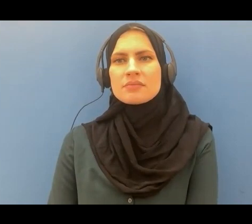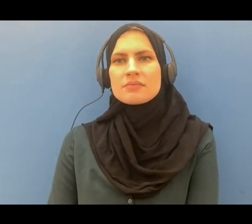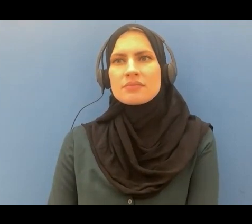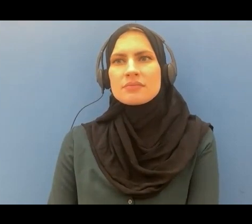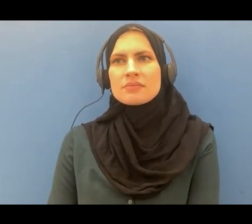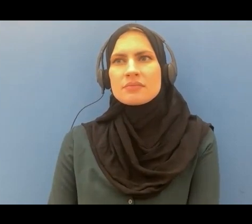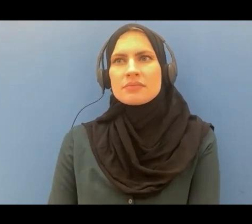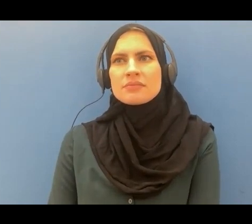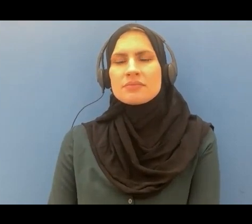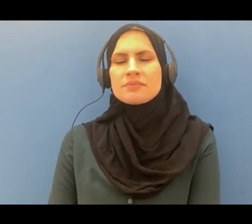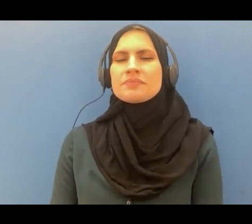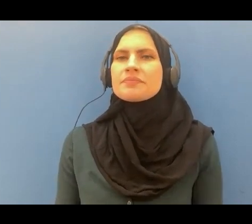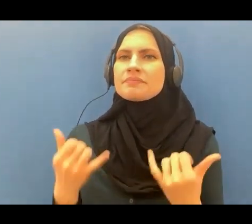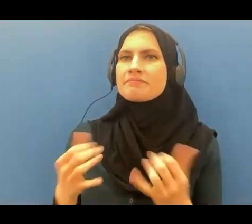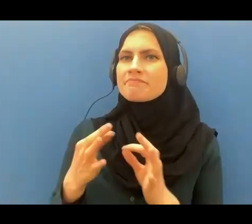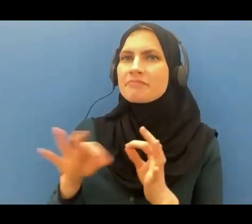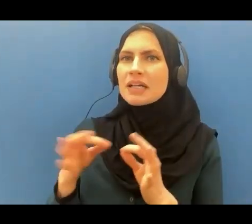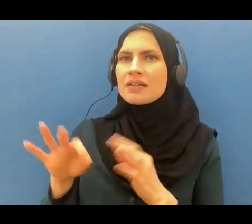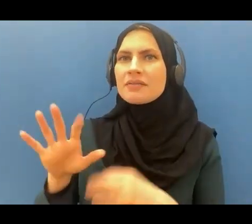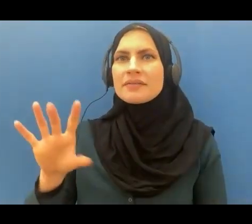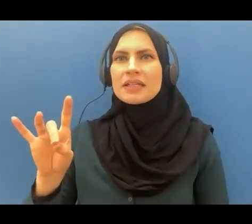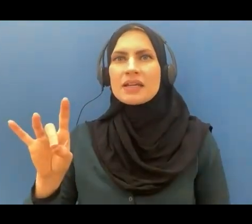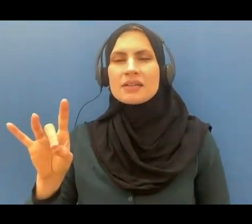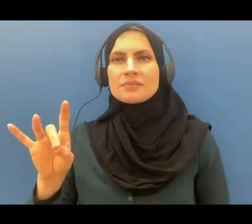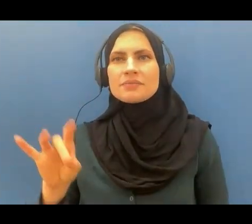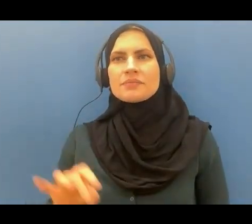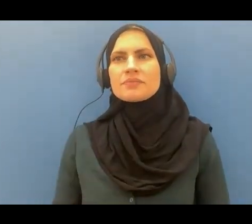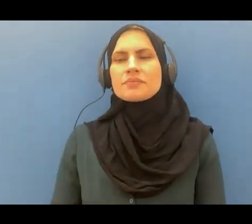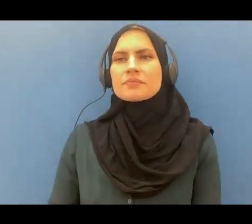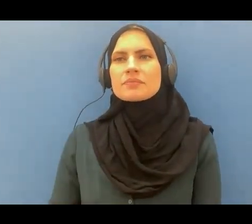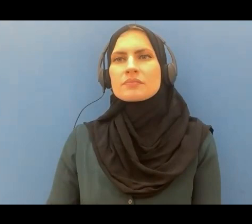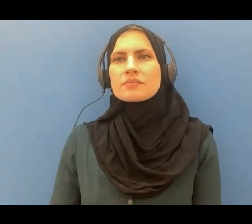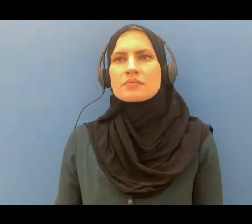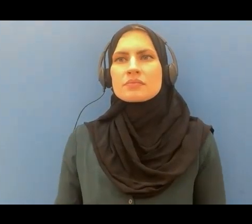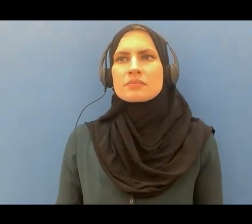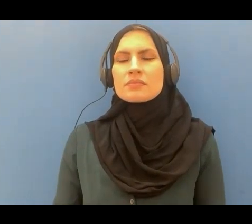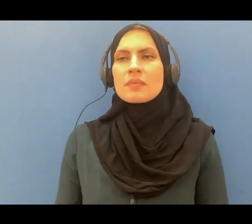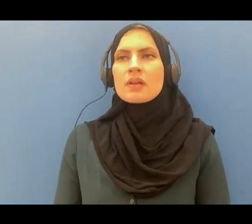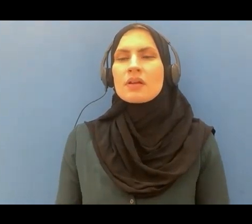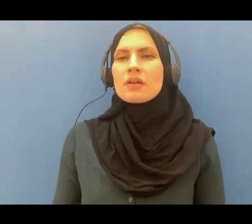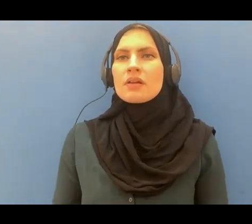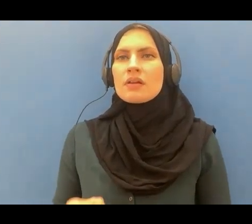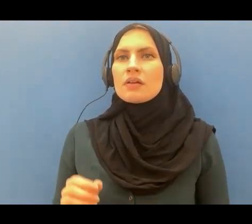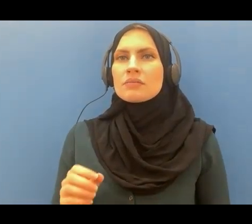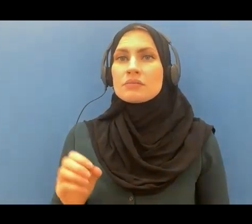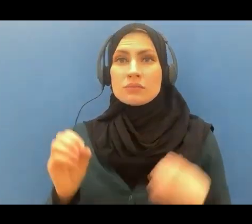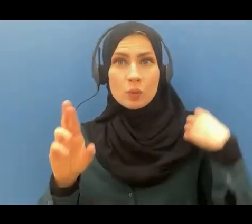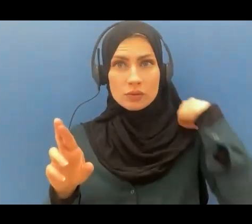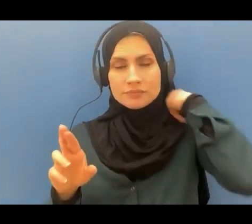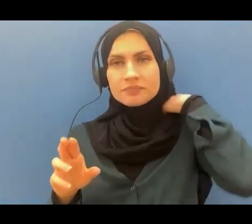58 or else lest a person would come and a